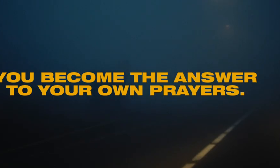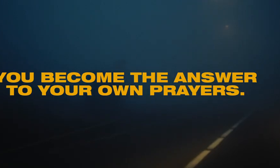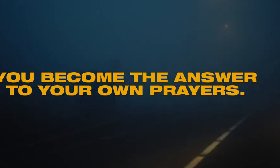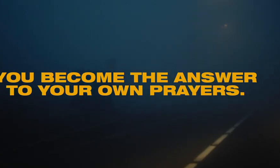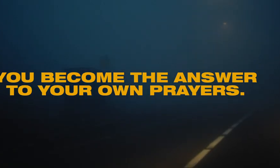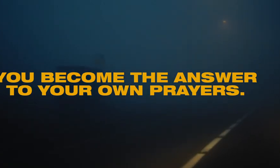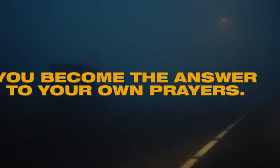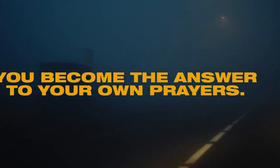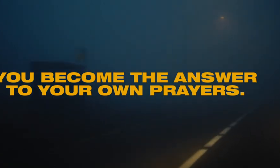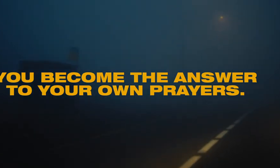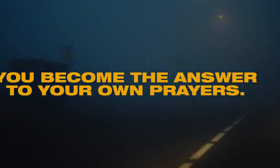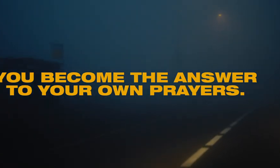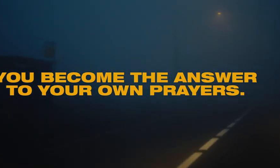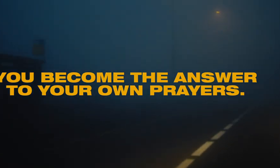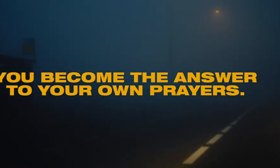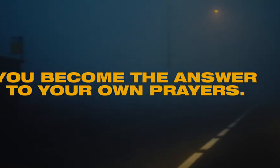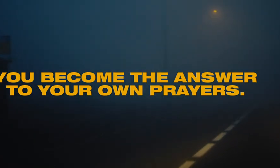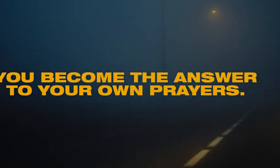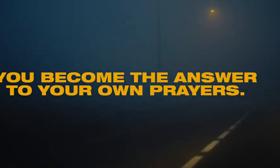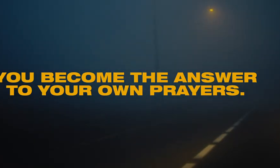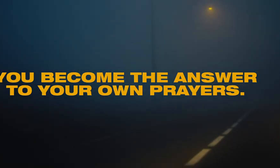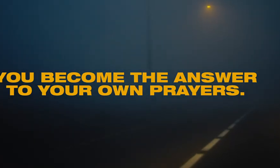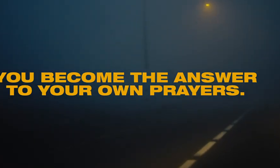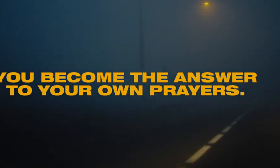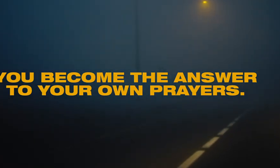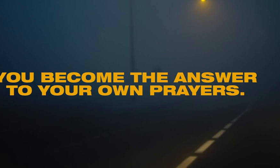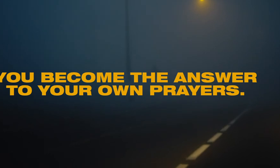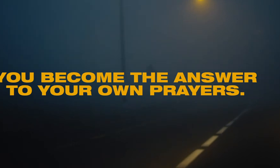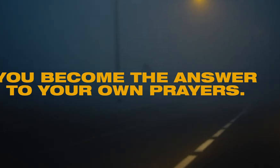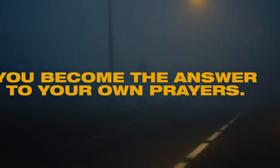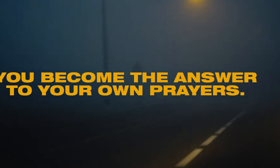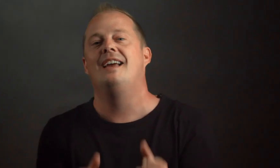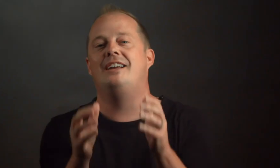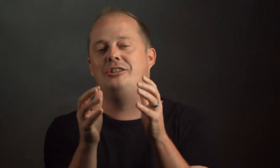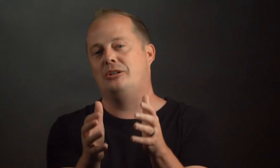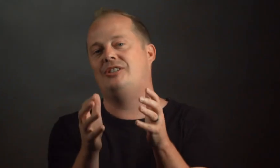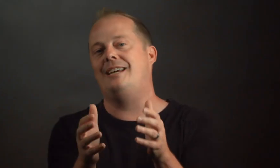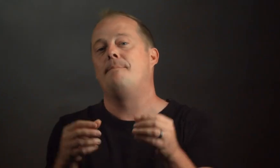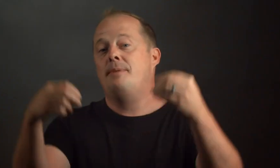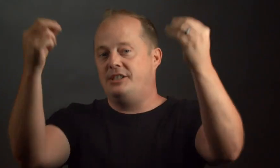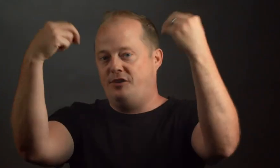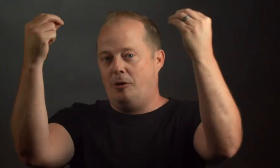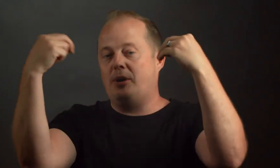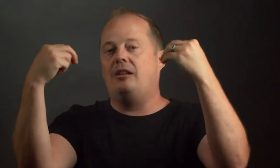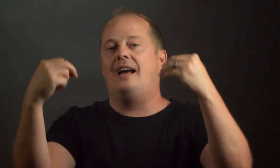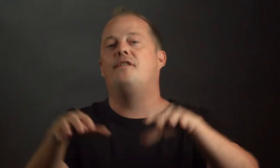become the answer to your own prayers you put feet to your prayers and you'll see because of your prayer life